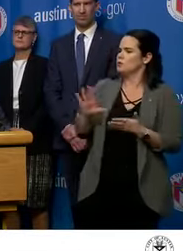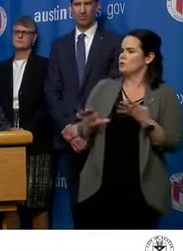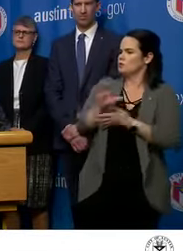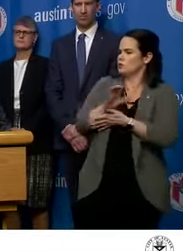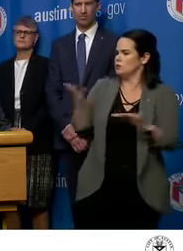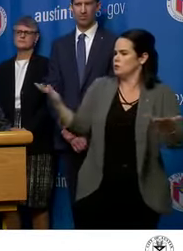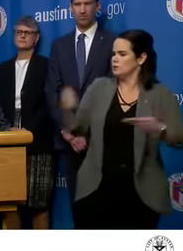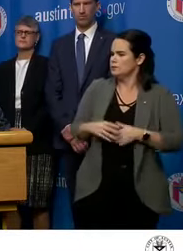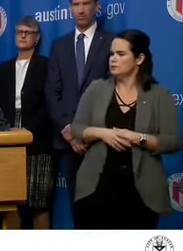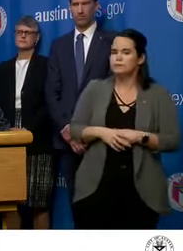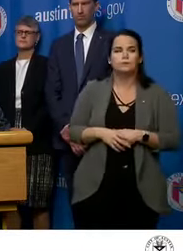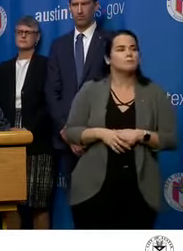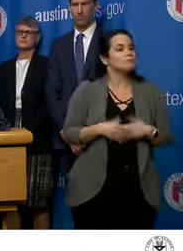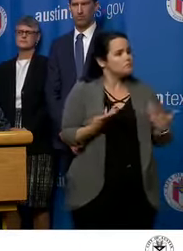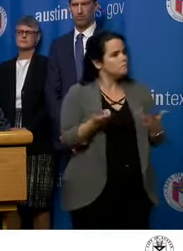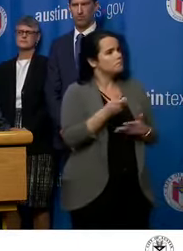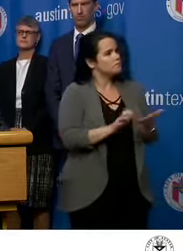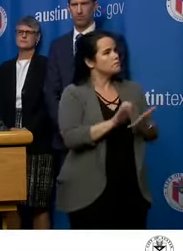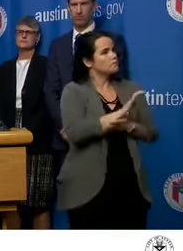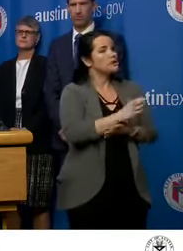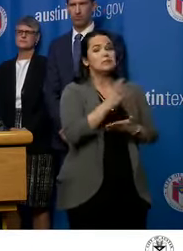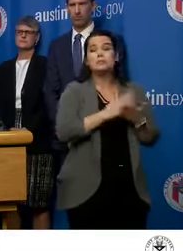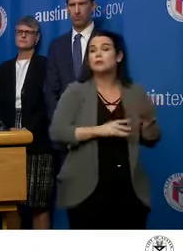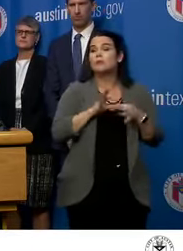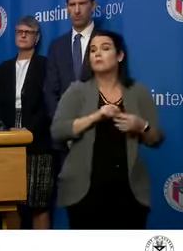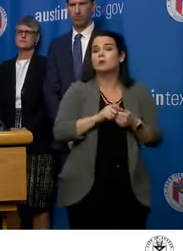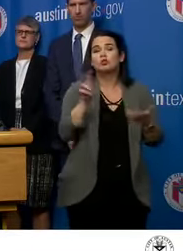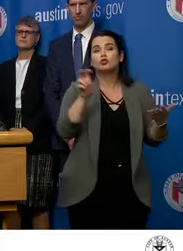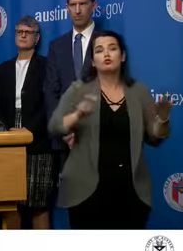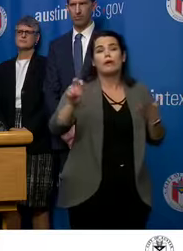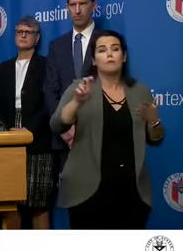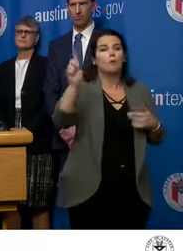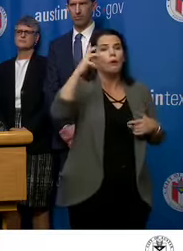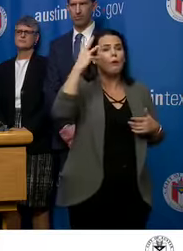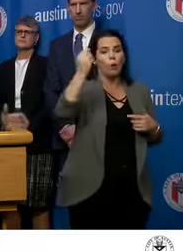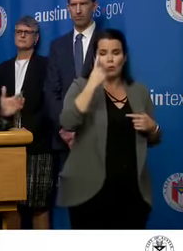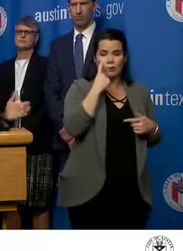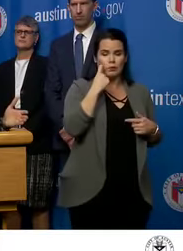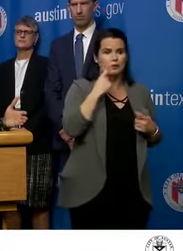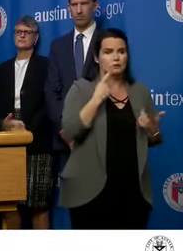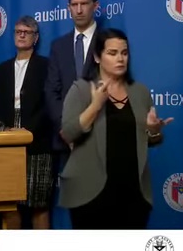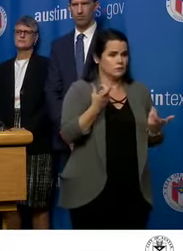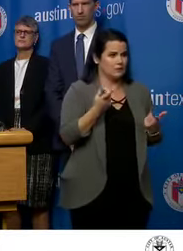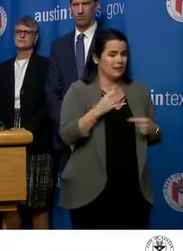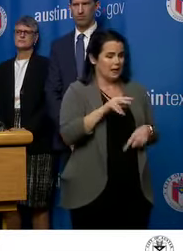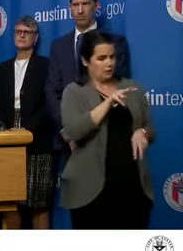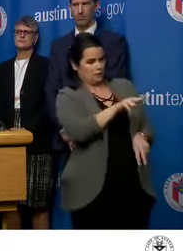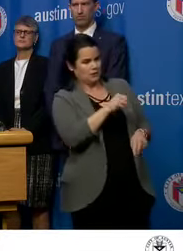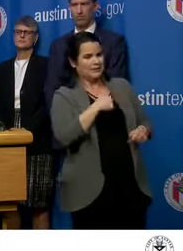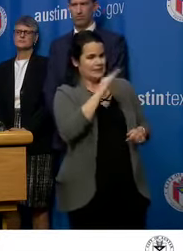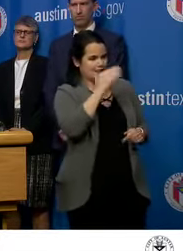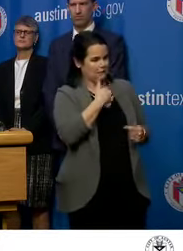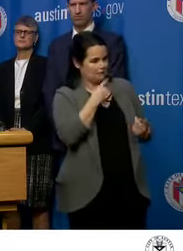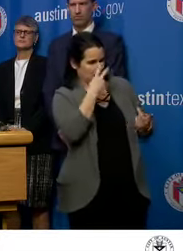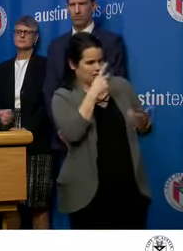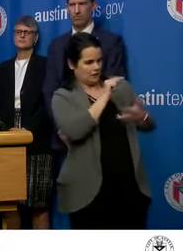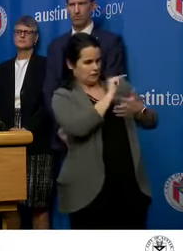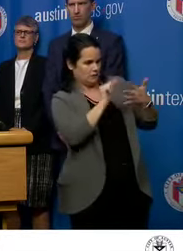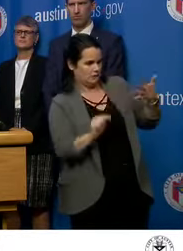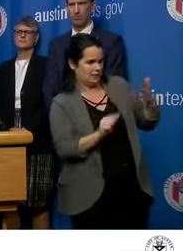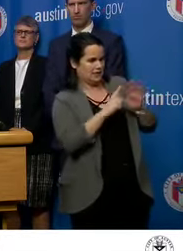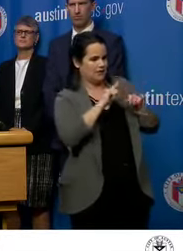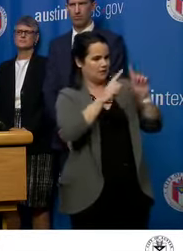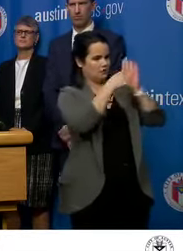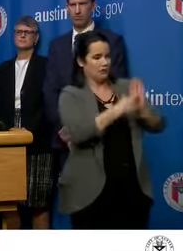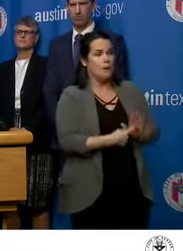criteria. Uh, some of those have to do with travel history and the presence, uh, of clinical syndrome also. Uh, but they have